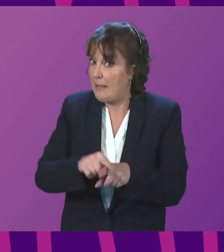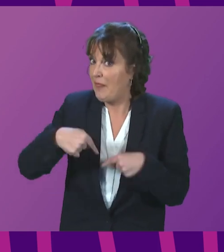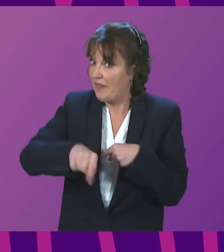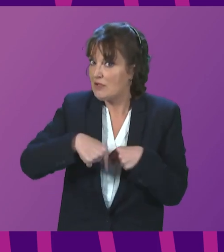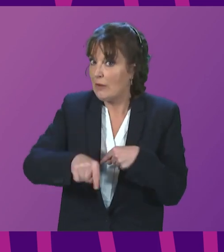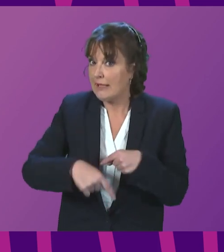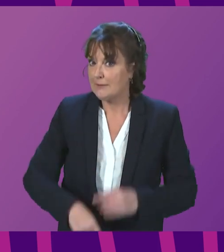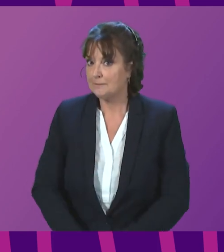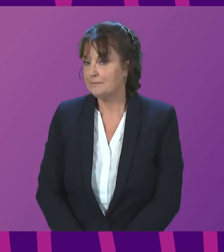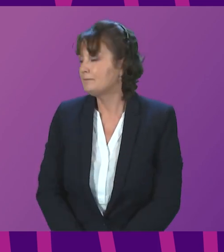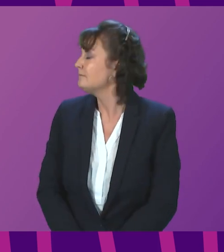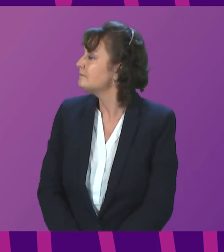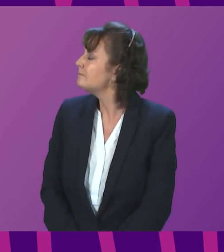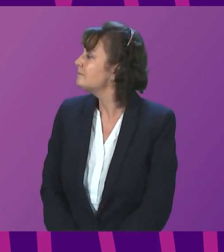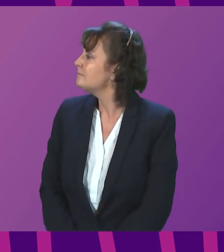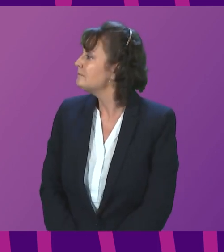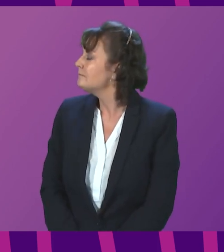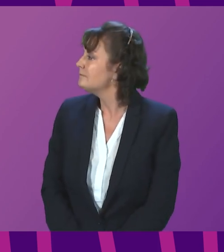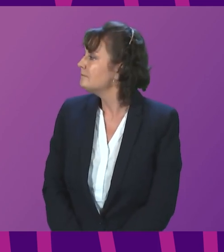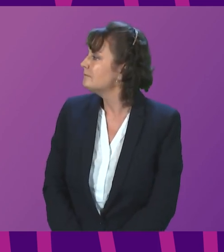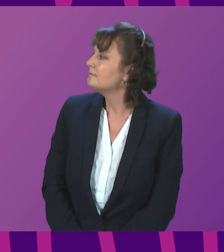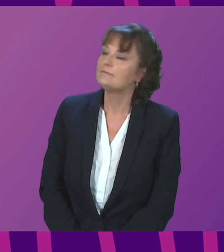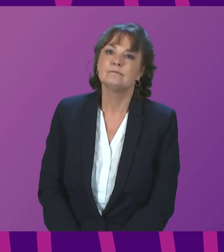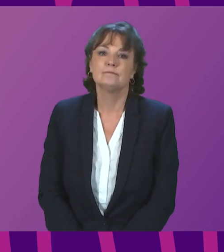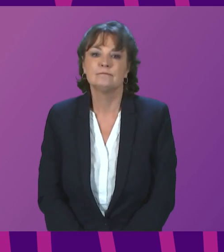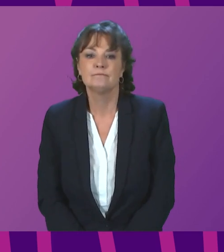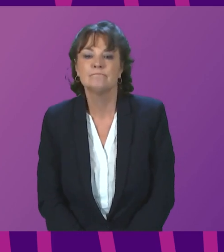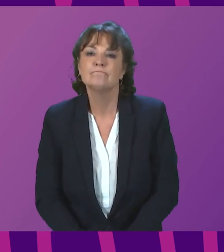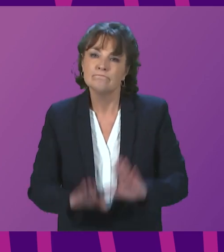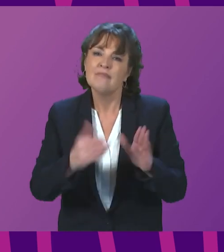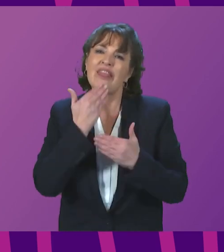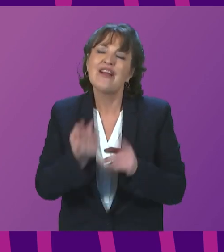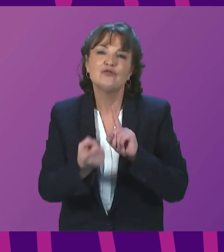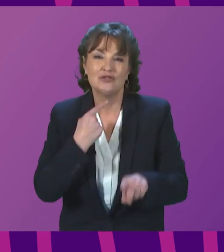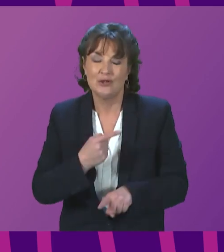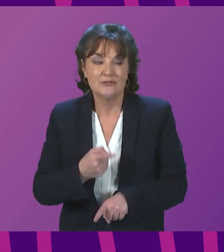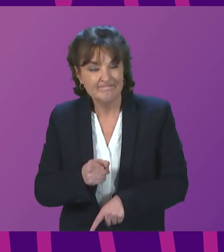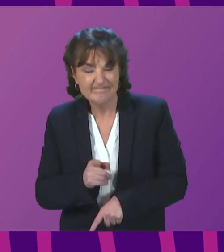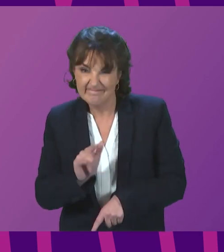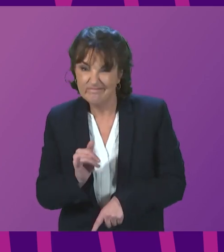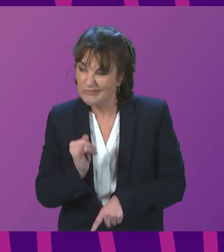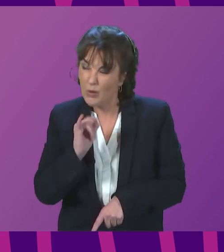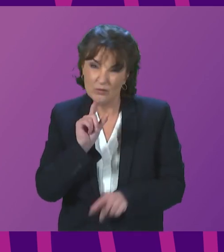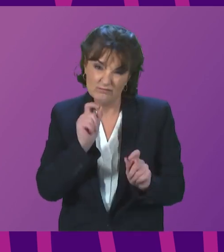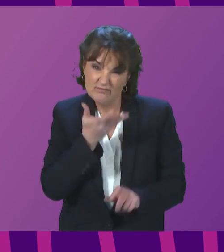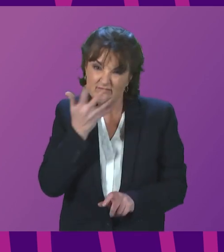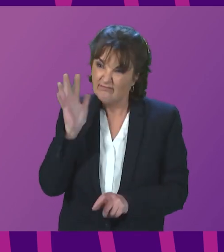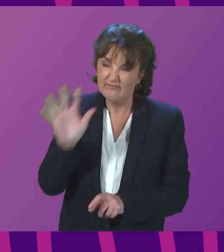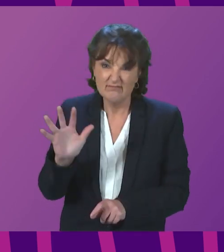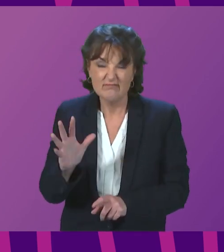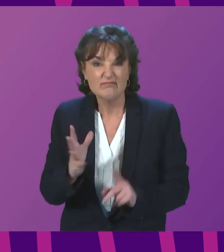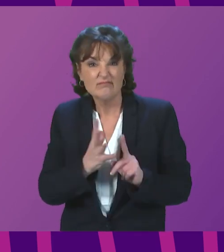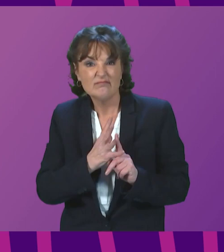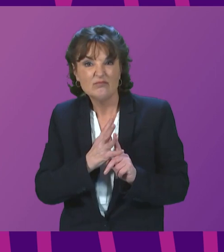I have the First Minister for her response. The Conservatives have shamelessly used the Russian invasion of Ukraine as an excuse to further